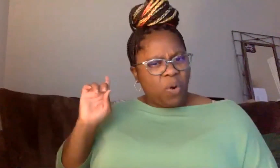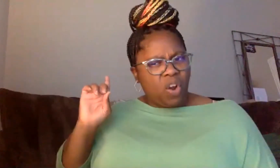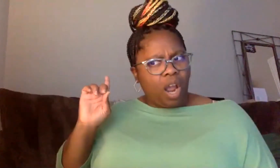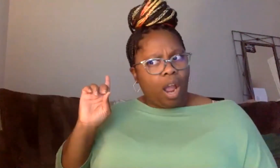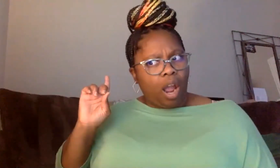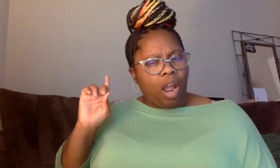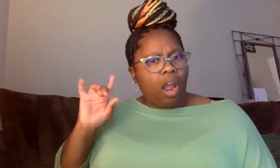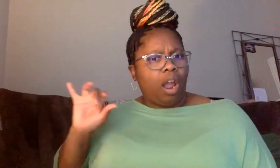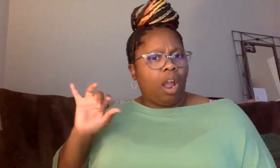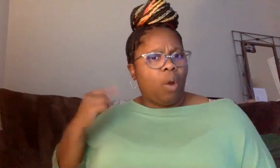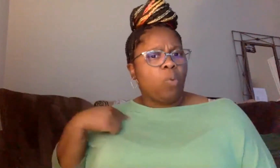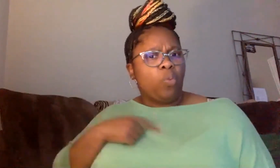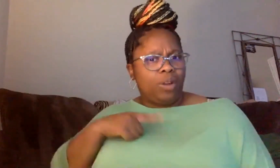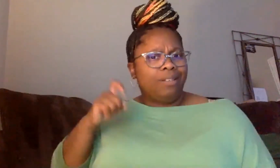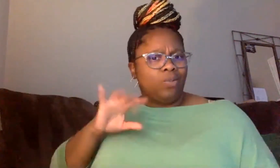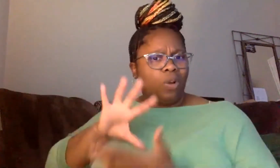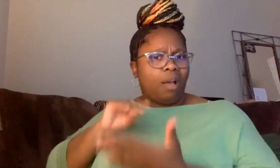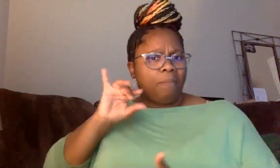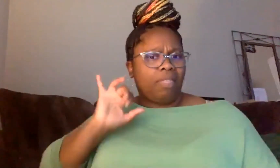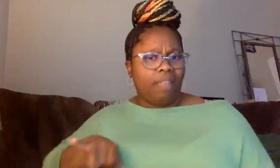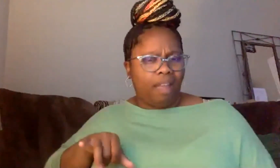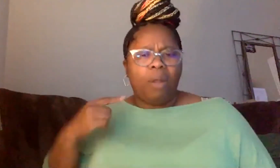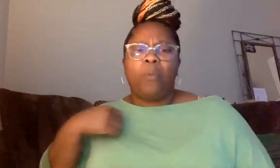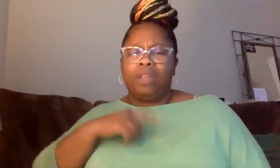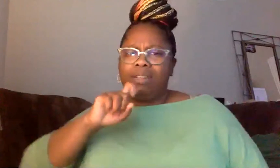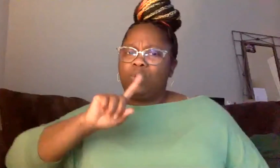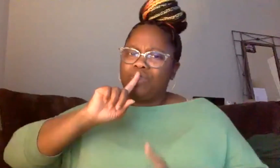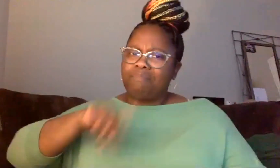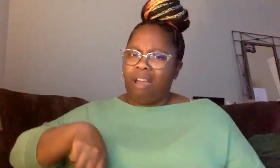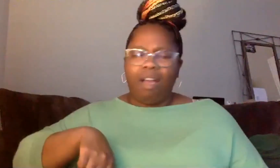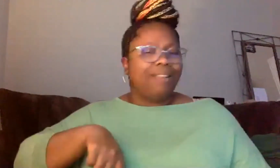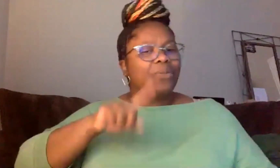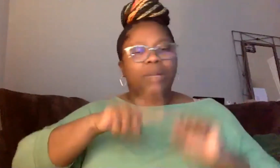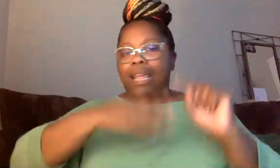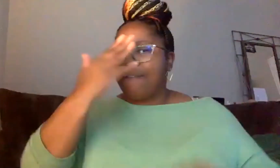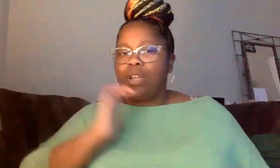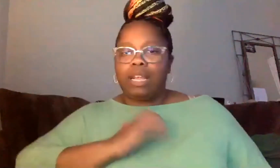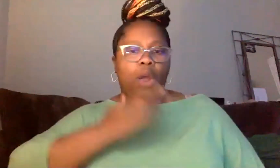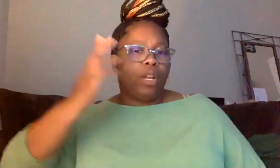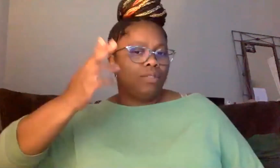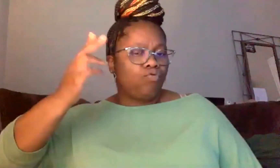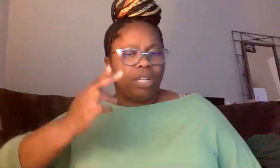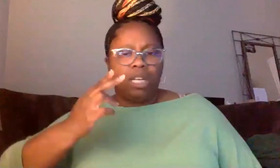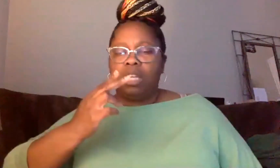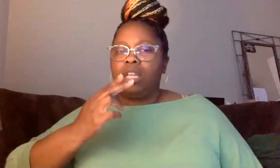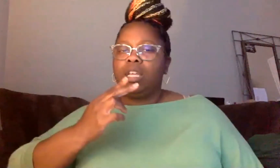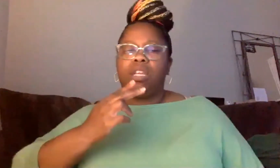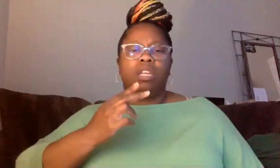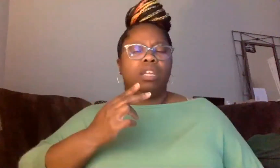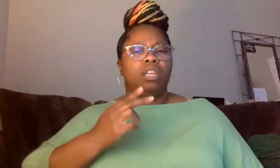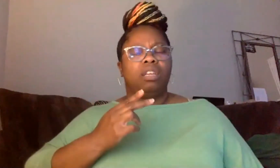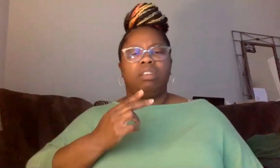that and respond to that in a way where our history isn't forgotten. And the injustice doesn't go on